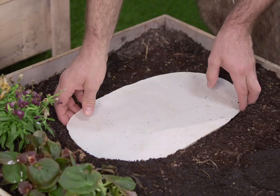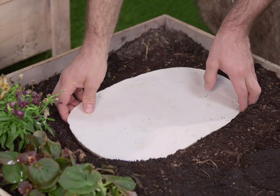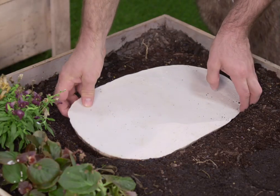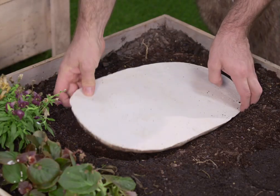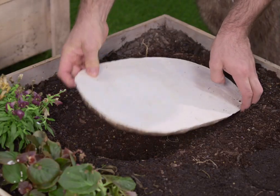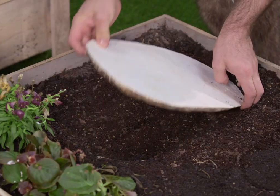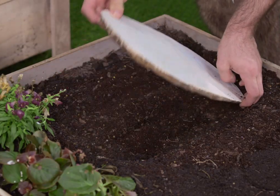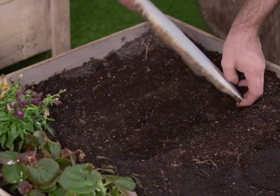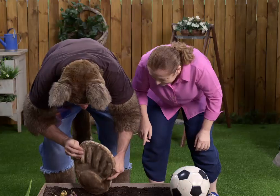Oh,